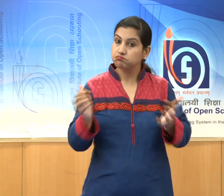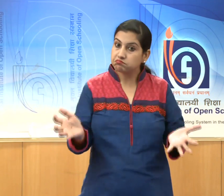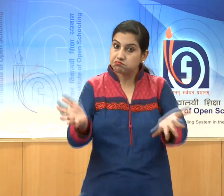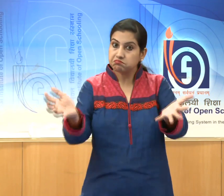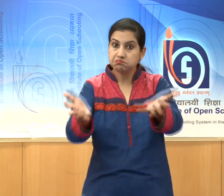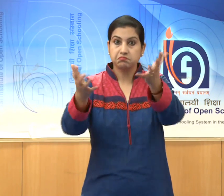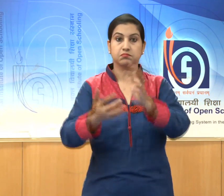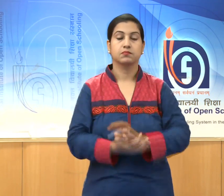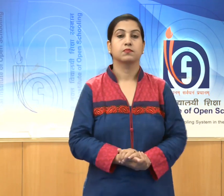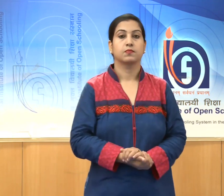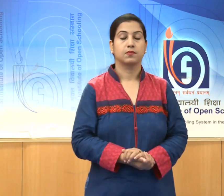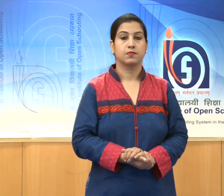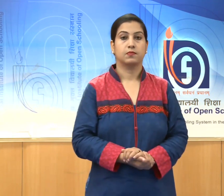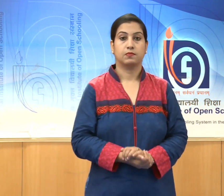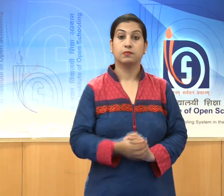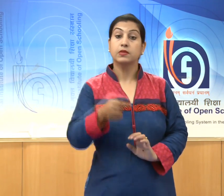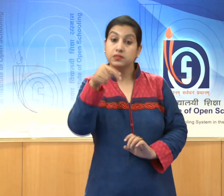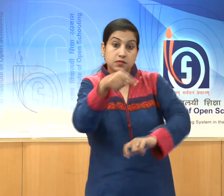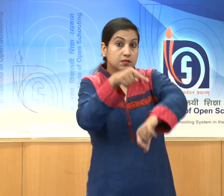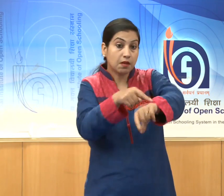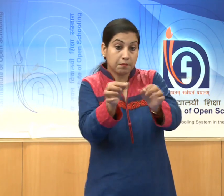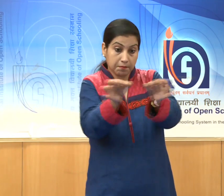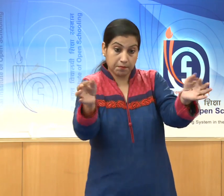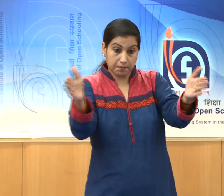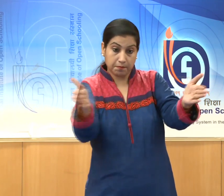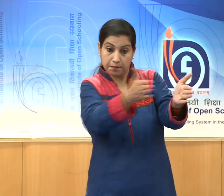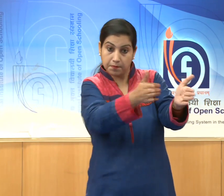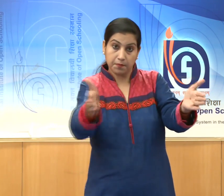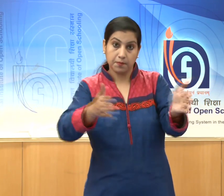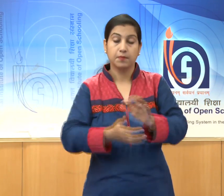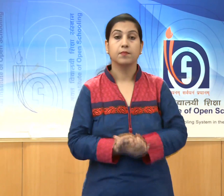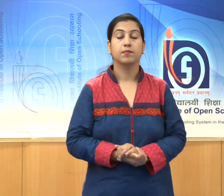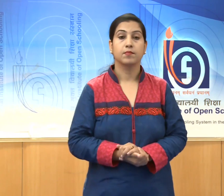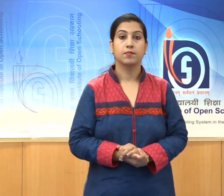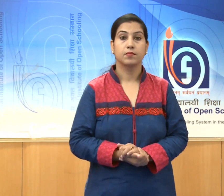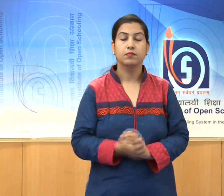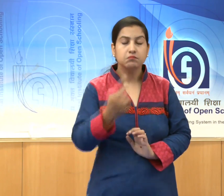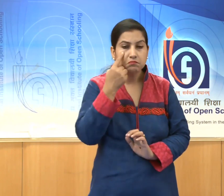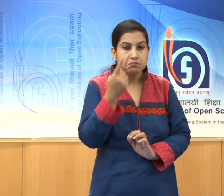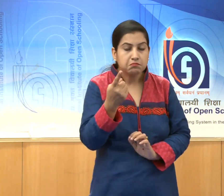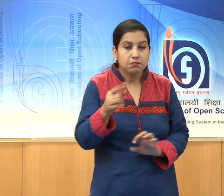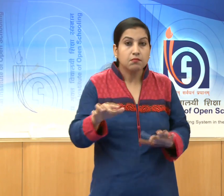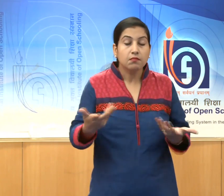this period saw the rise of the